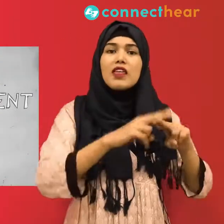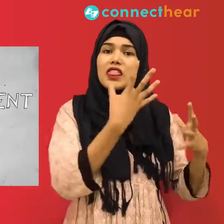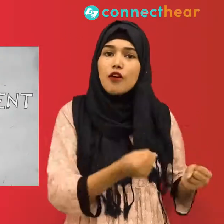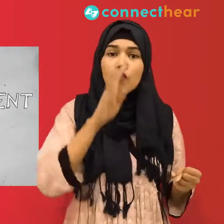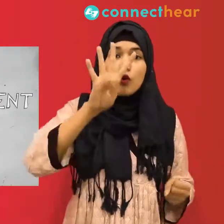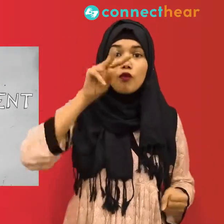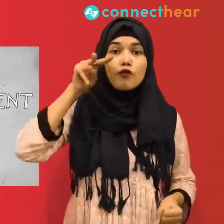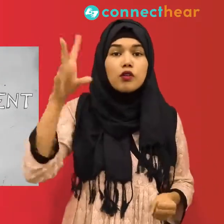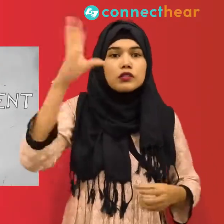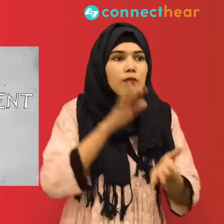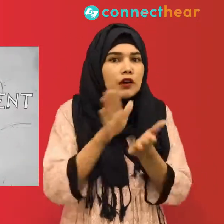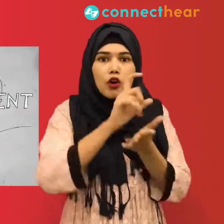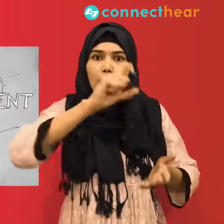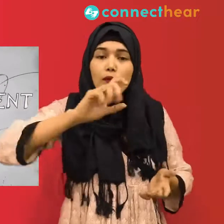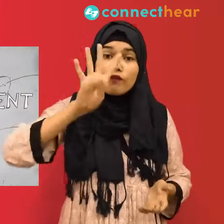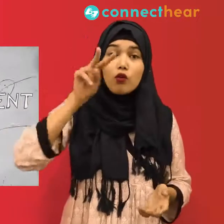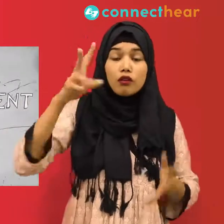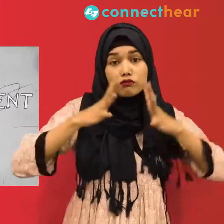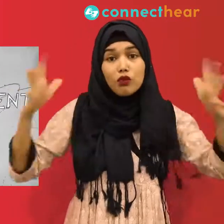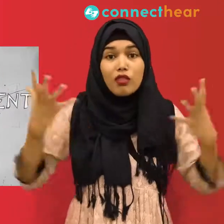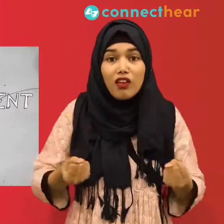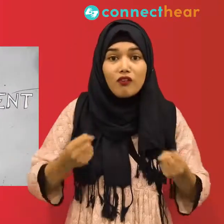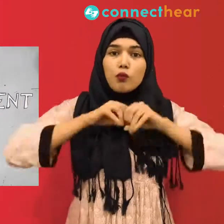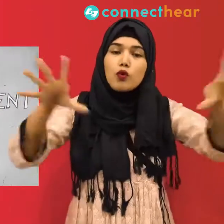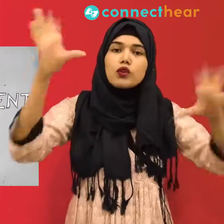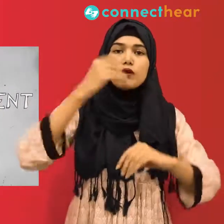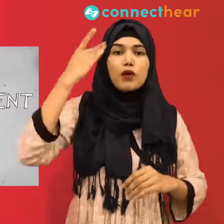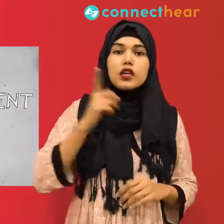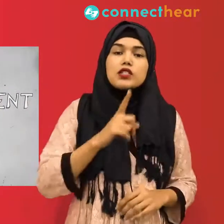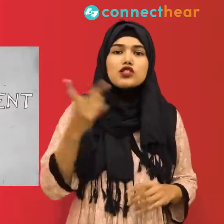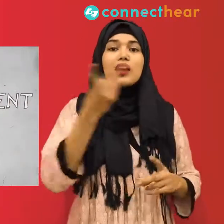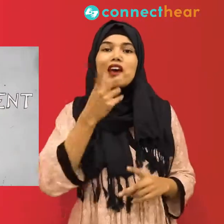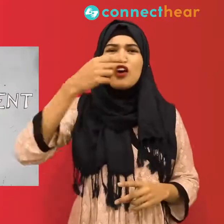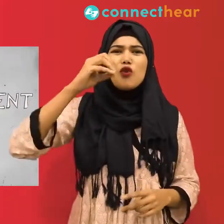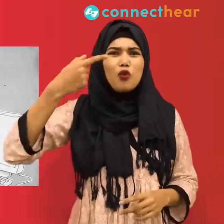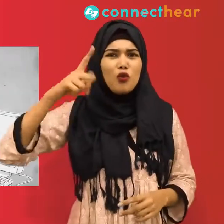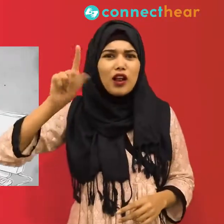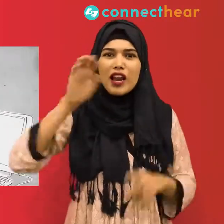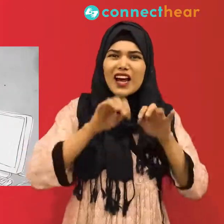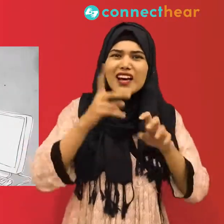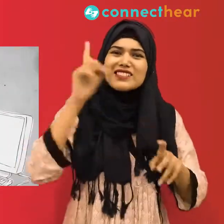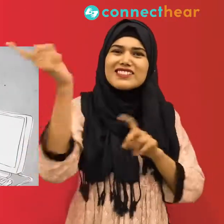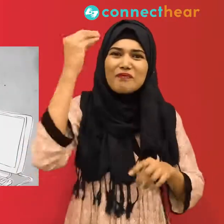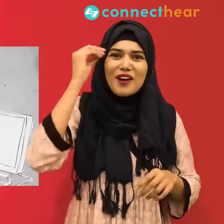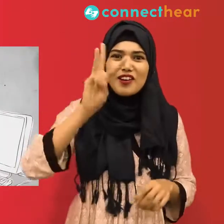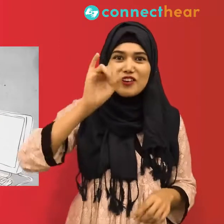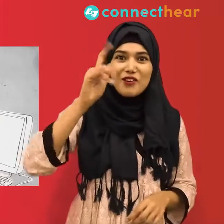as wikis are also a common contributor to circular reporting. As more writers come to rely on such pages for quick